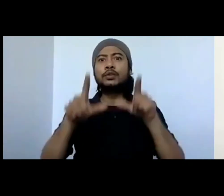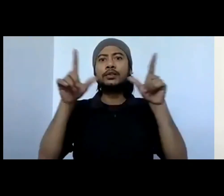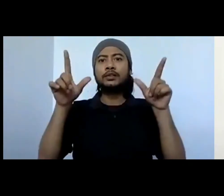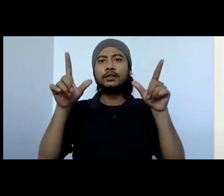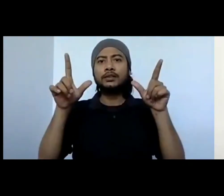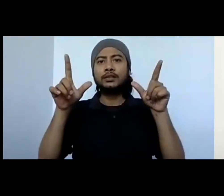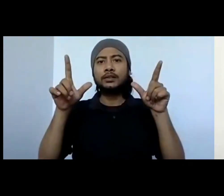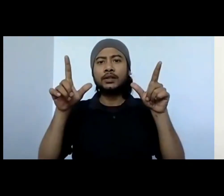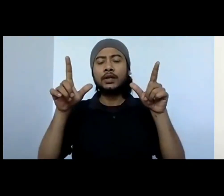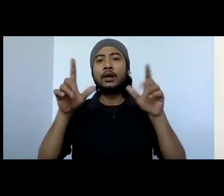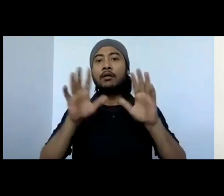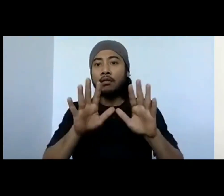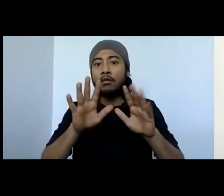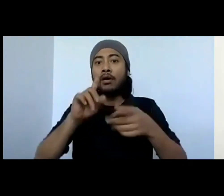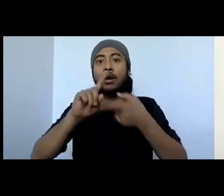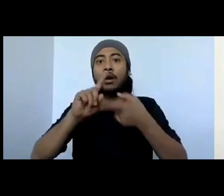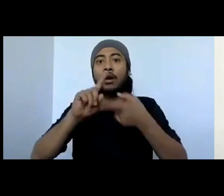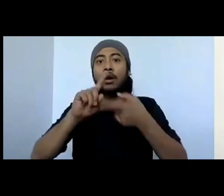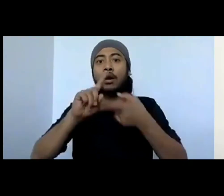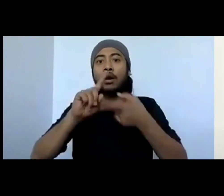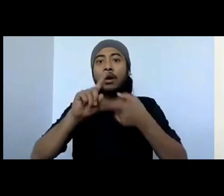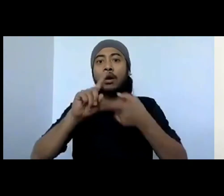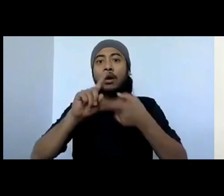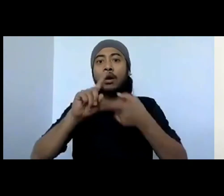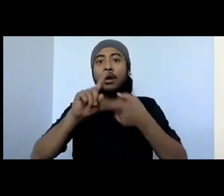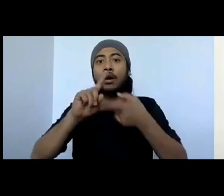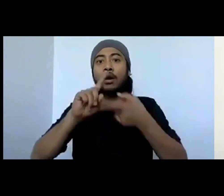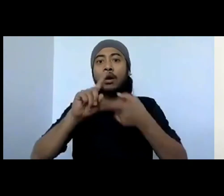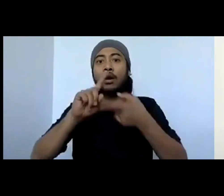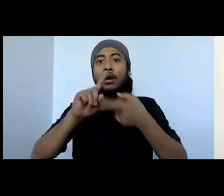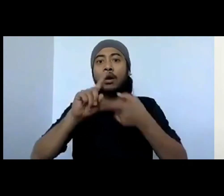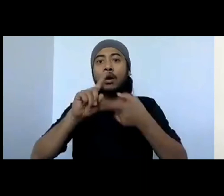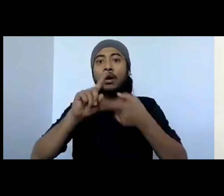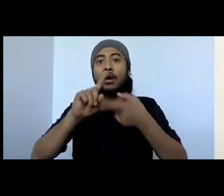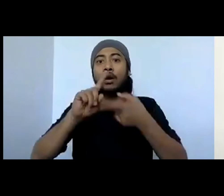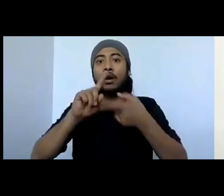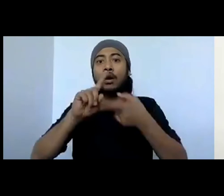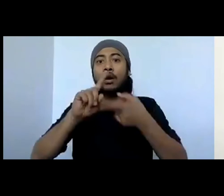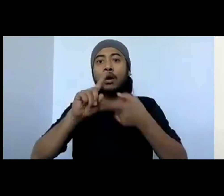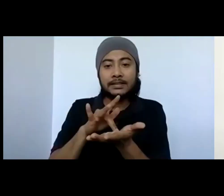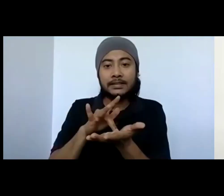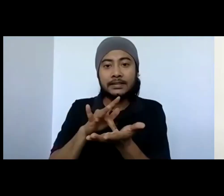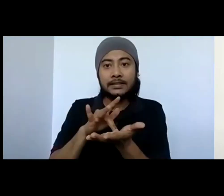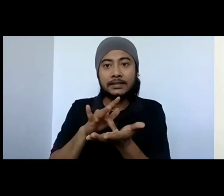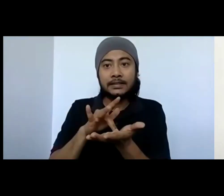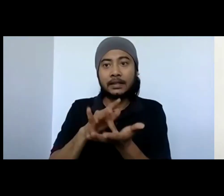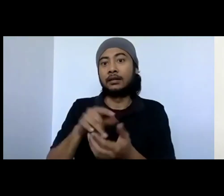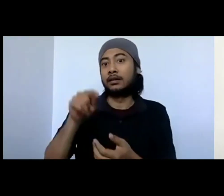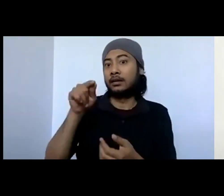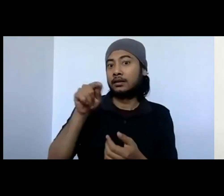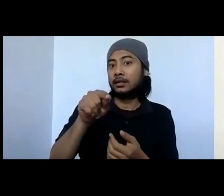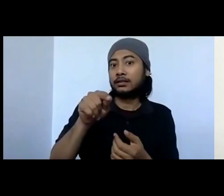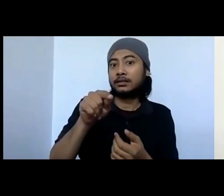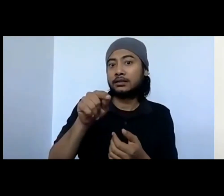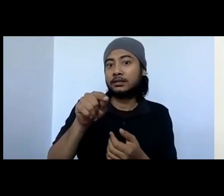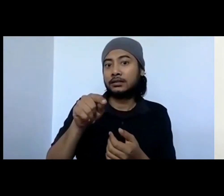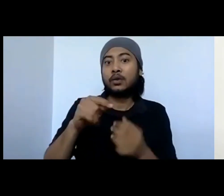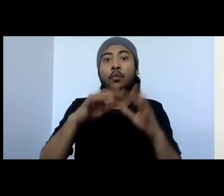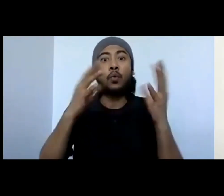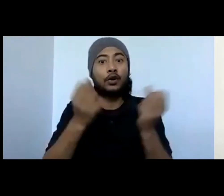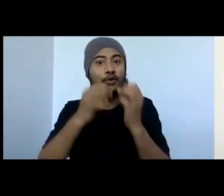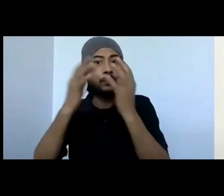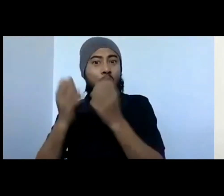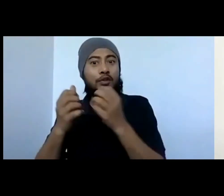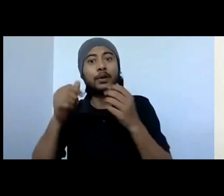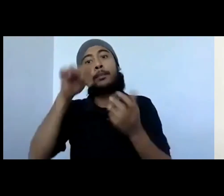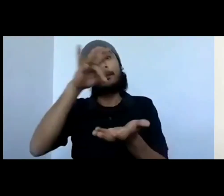space also in the museum because most of the workshops happen. And then, you know, the